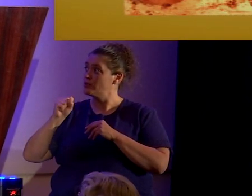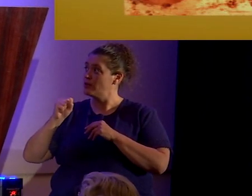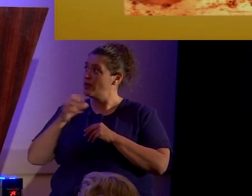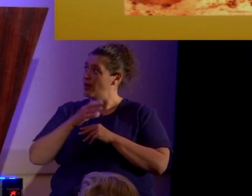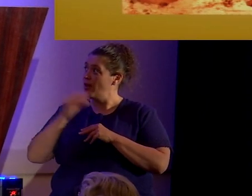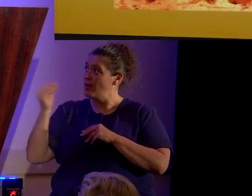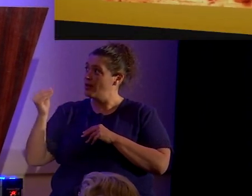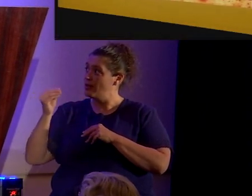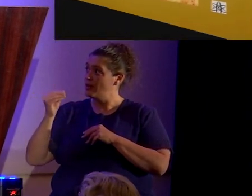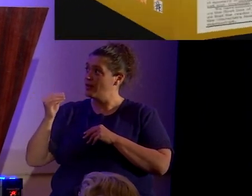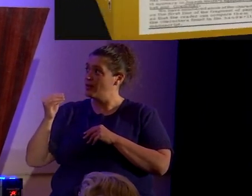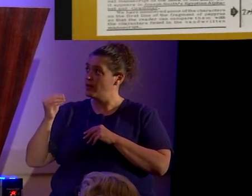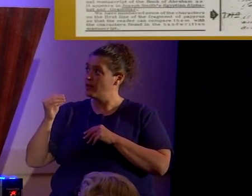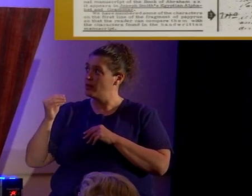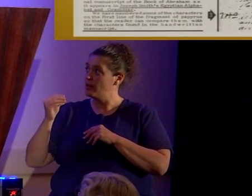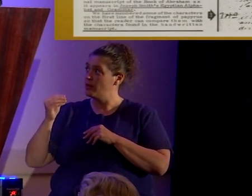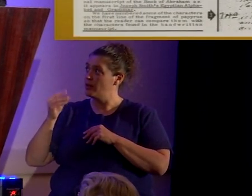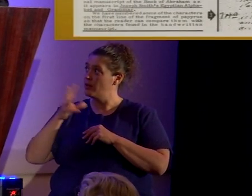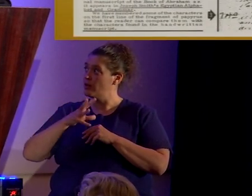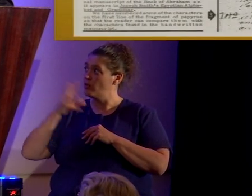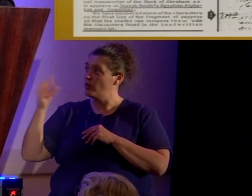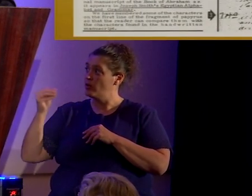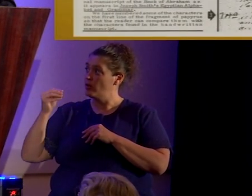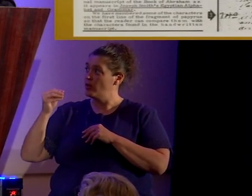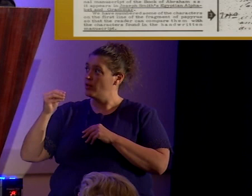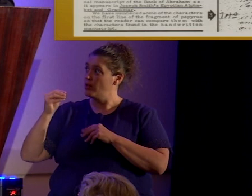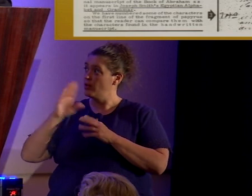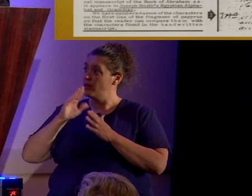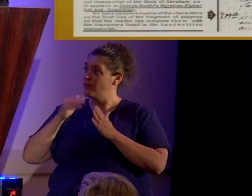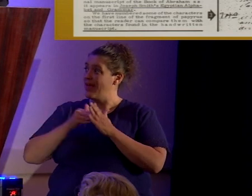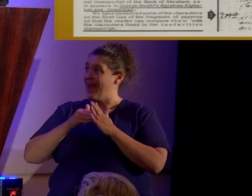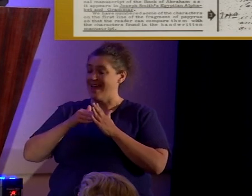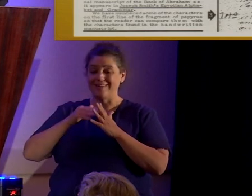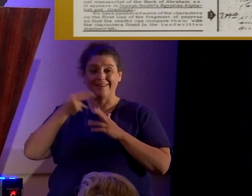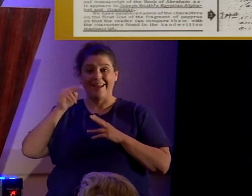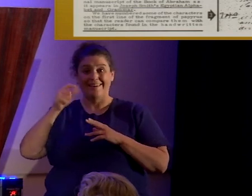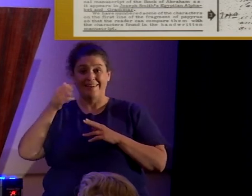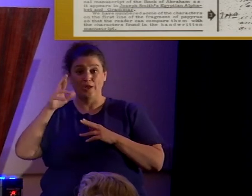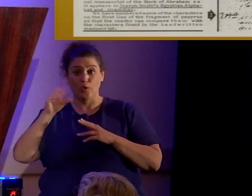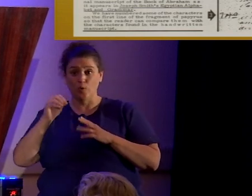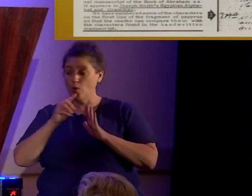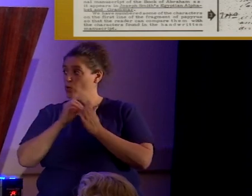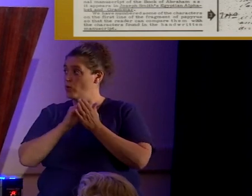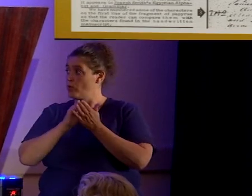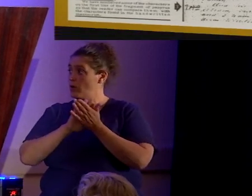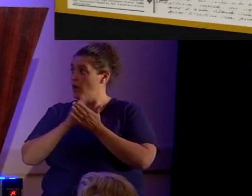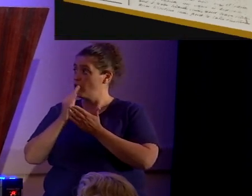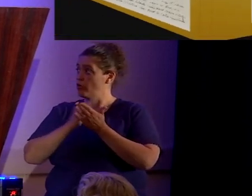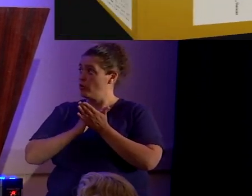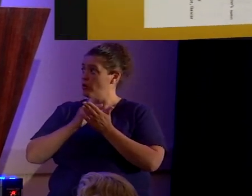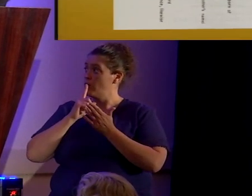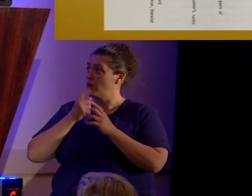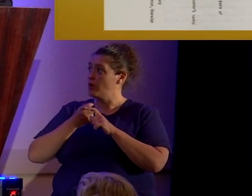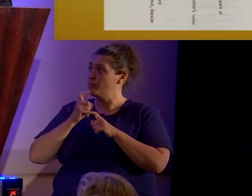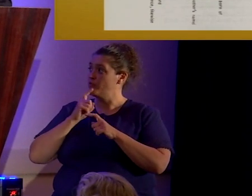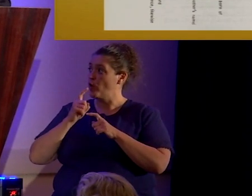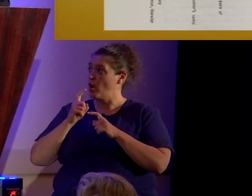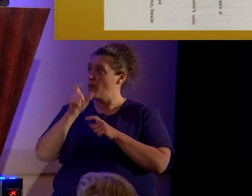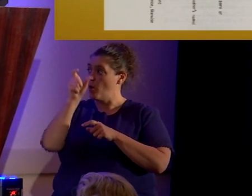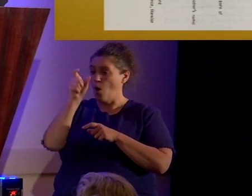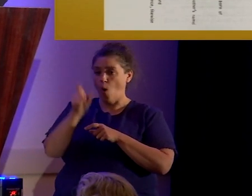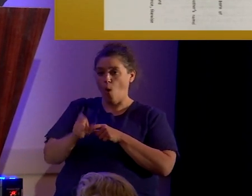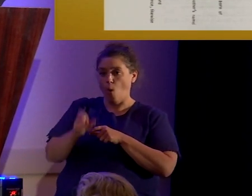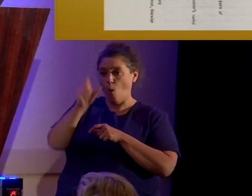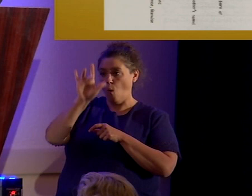And the anti-Negro doctrine actually comes from a hole in the